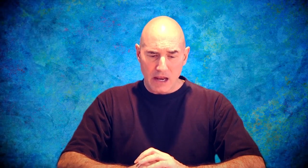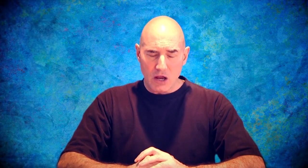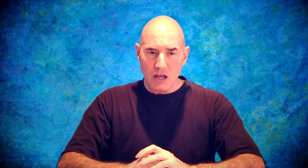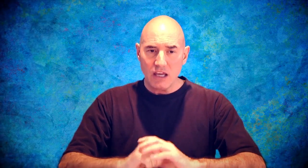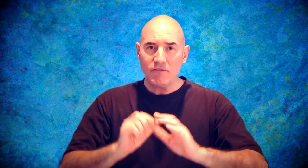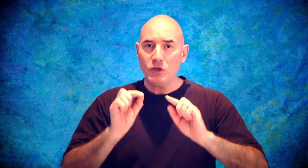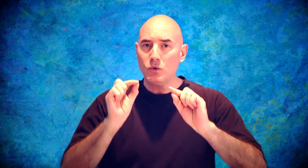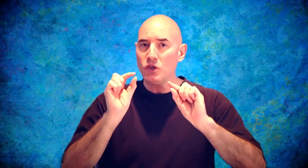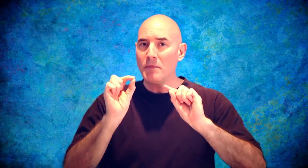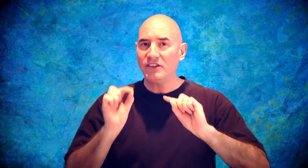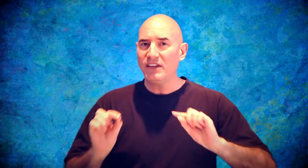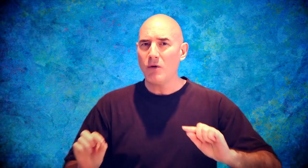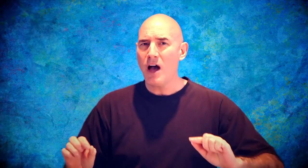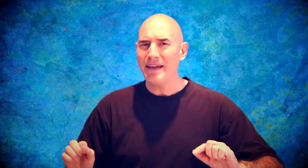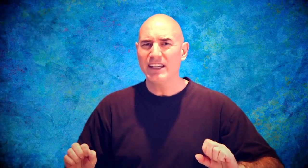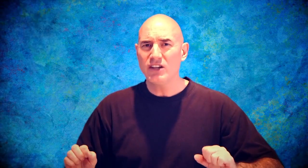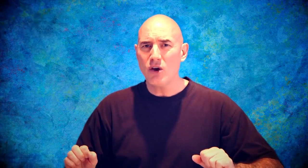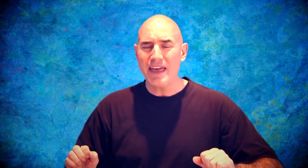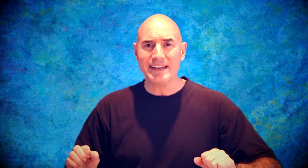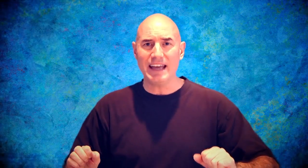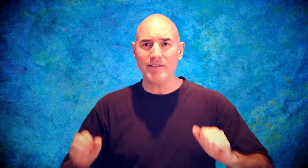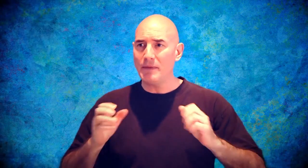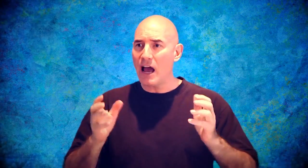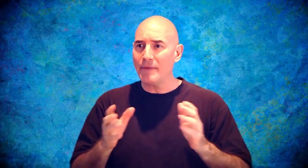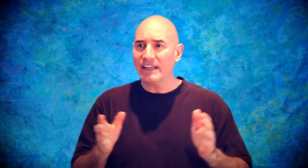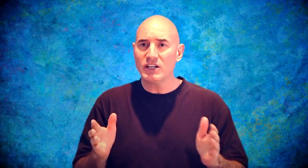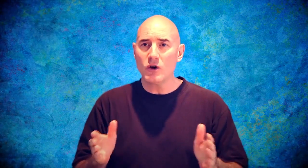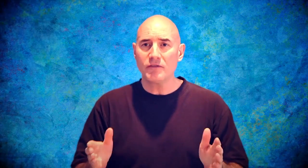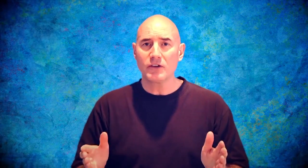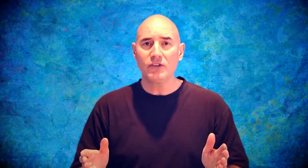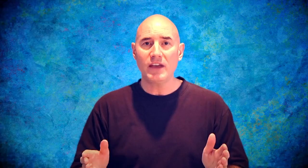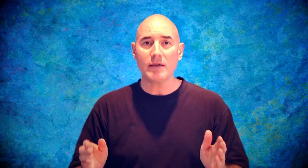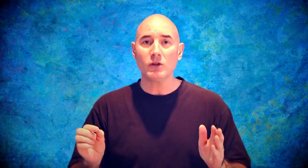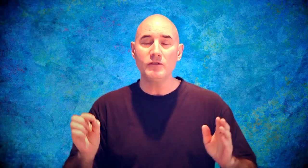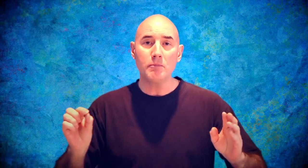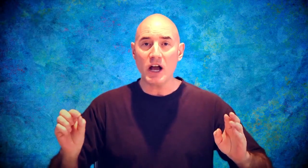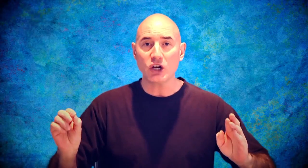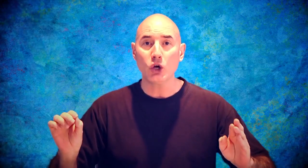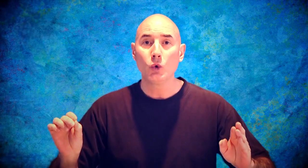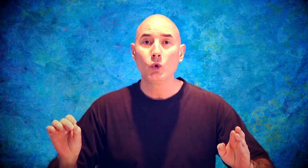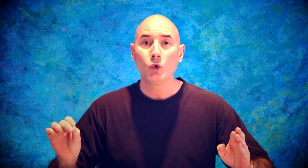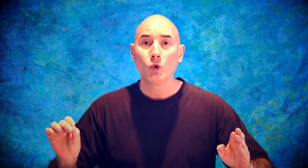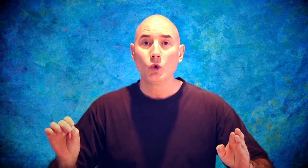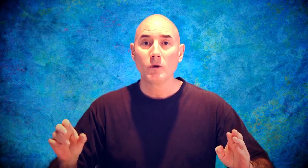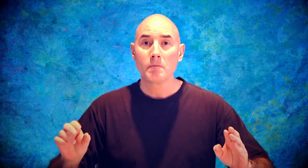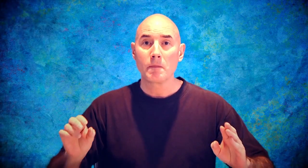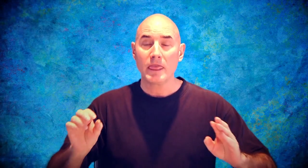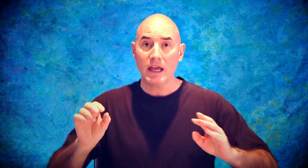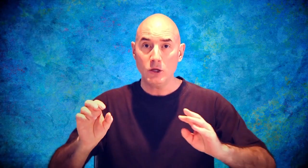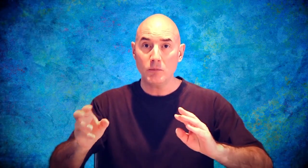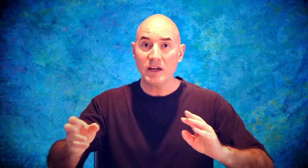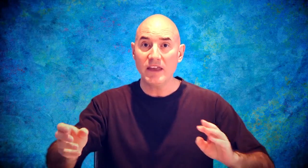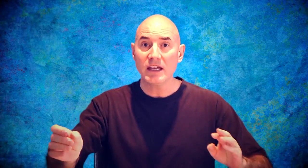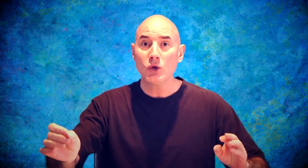Now, you might say, well, how am I going to know that, Dave? I mean, how am I going to know if they're the same? Well, if you pucker and you breathe in,